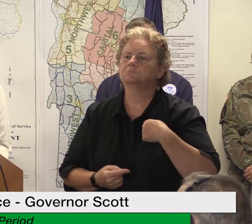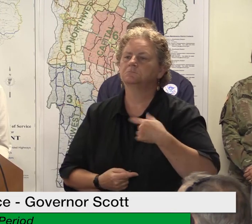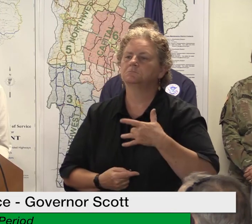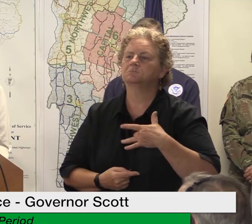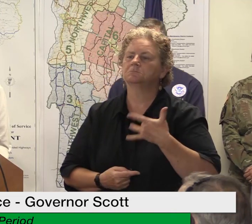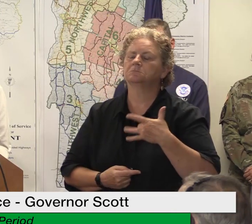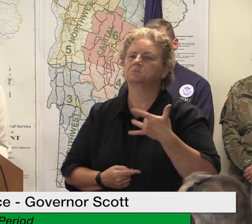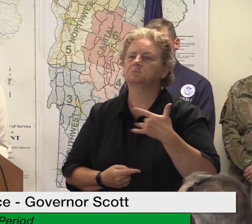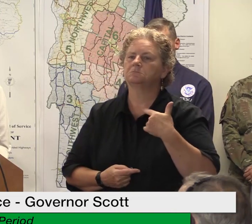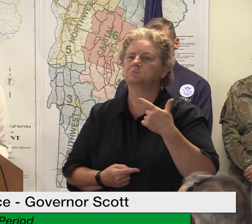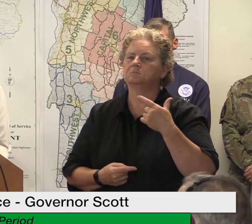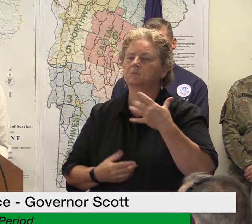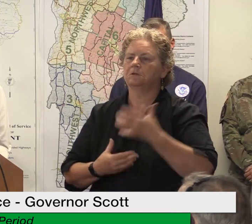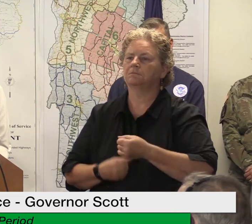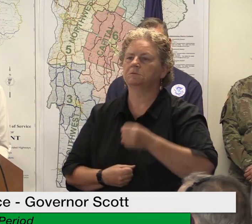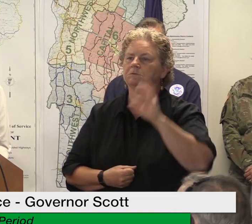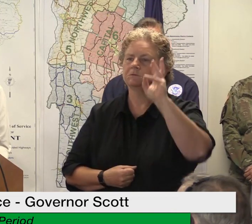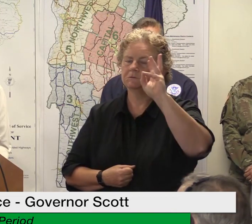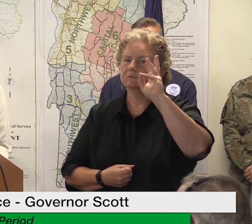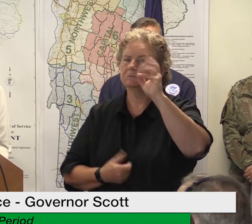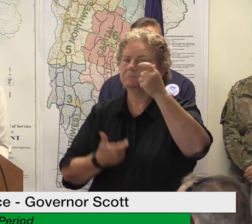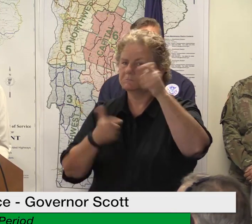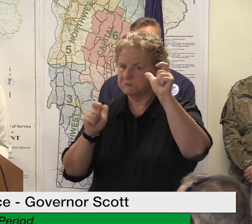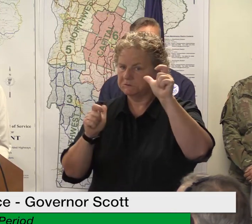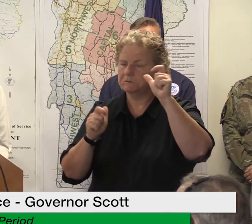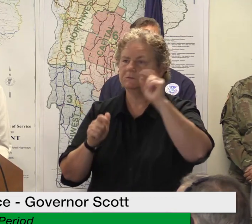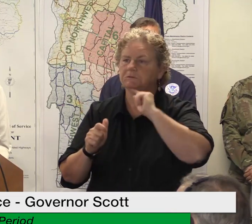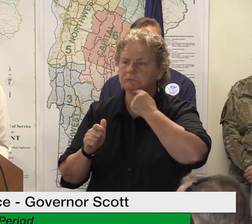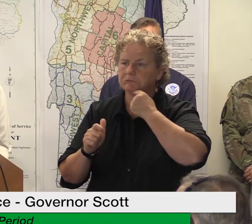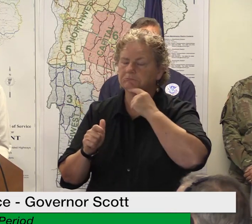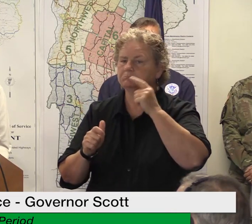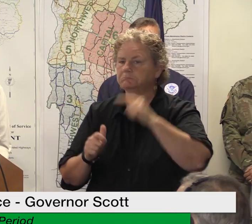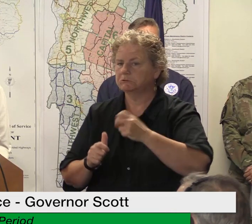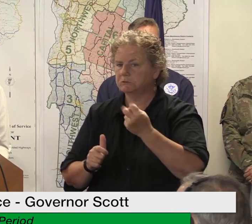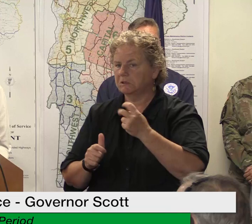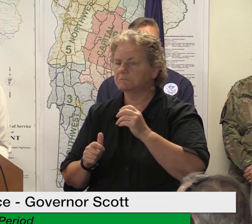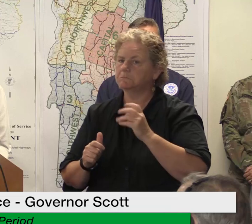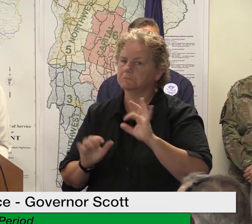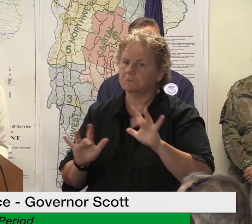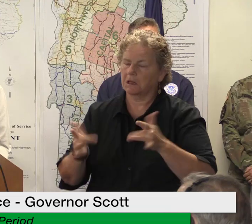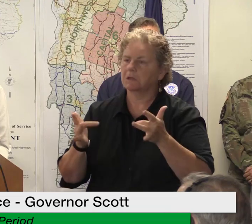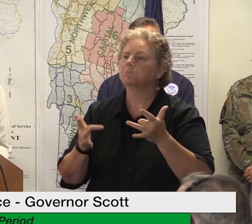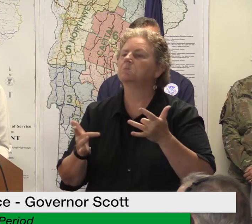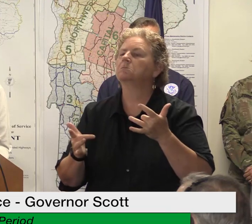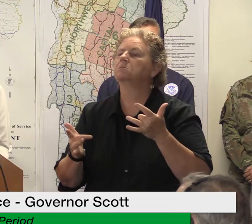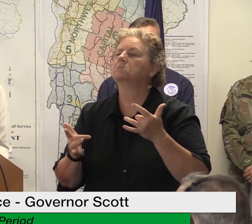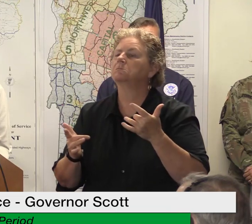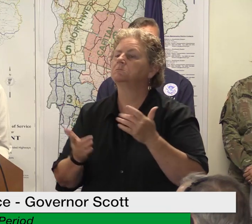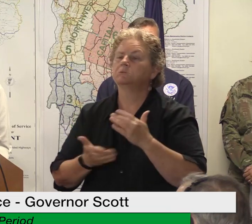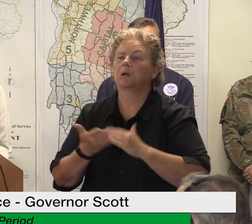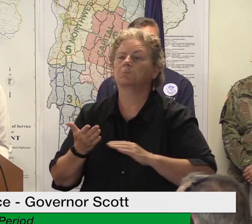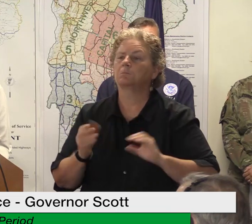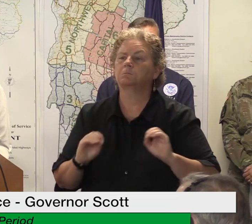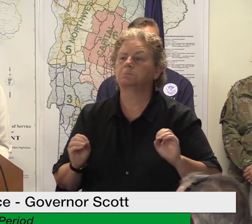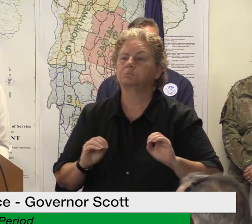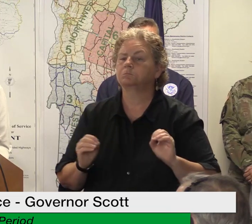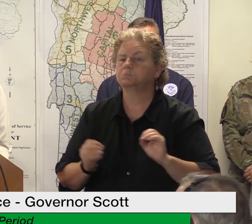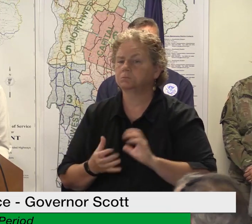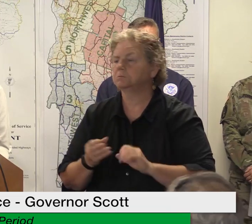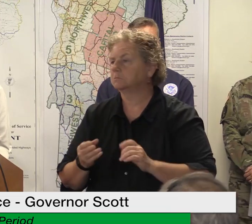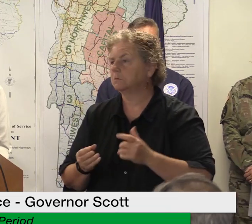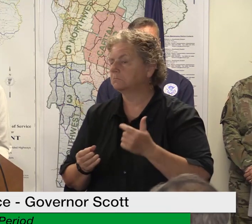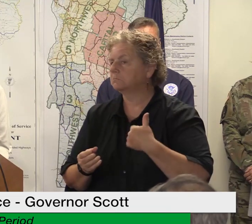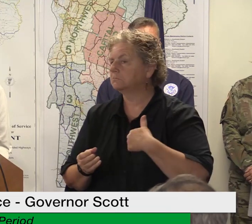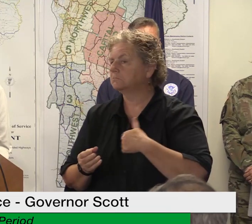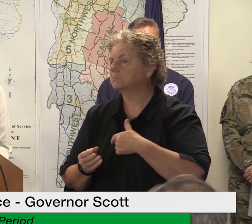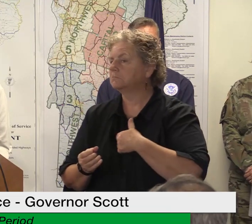majority of schools and districts that we've heard from have um suffered no damage um we can get more information on